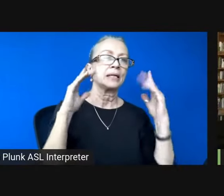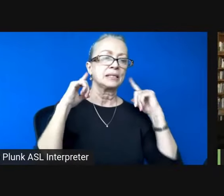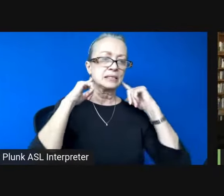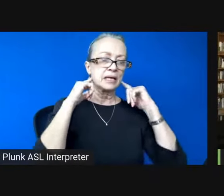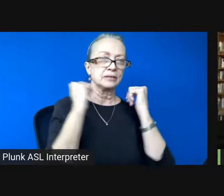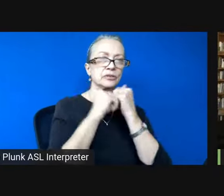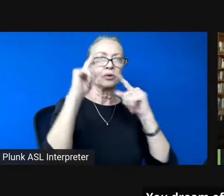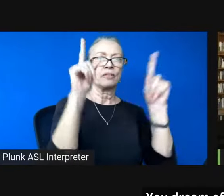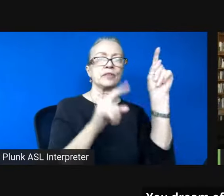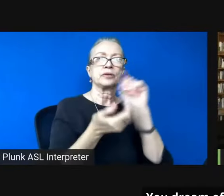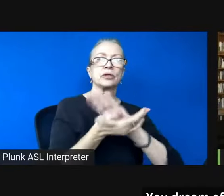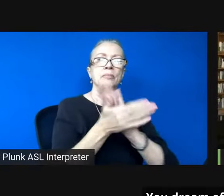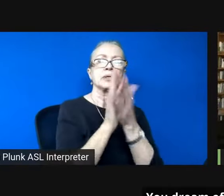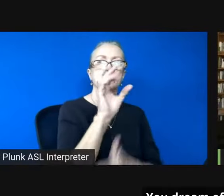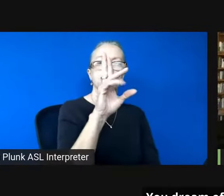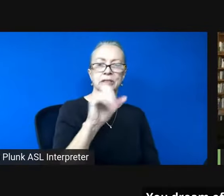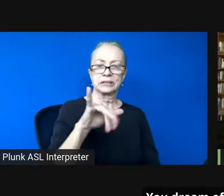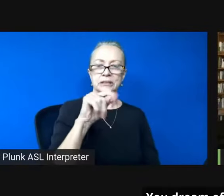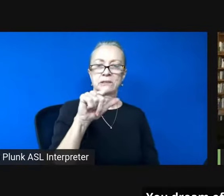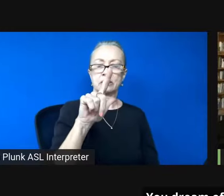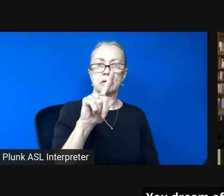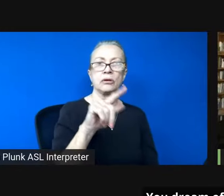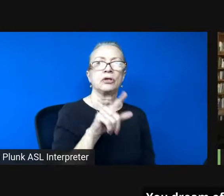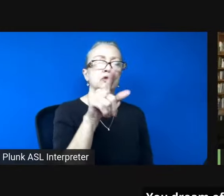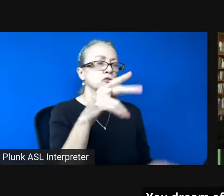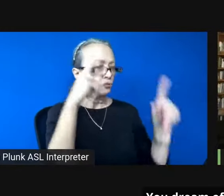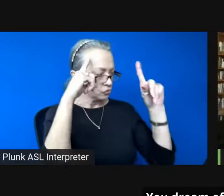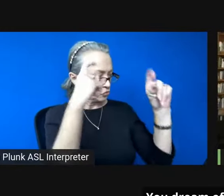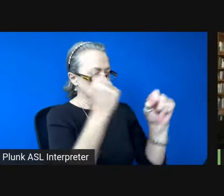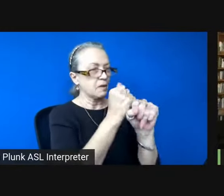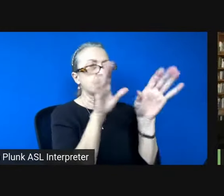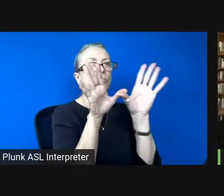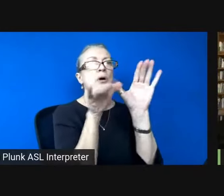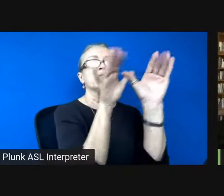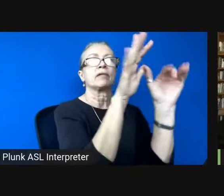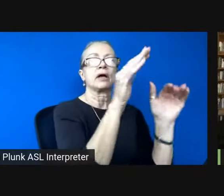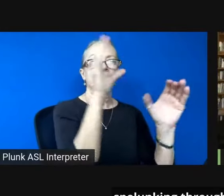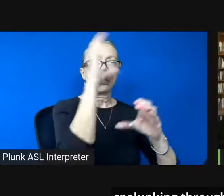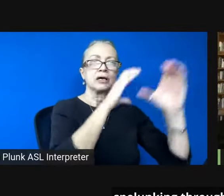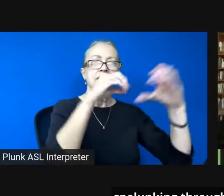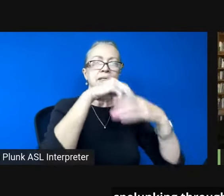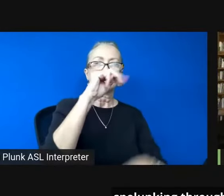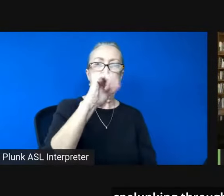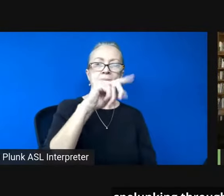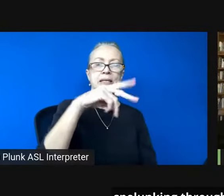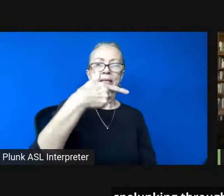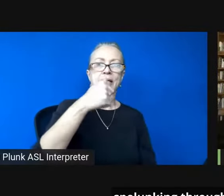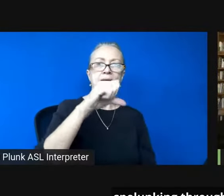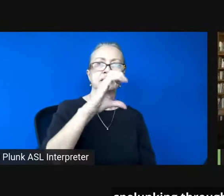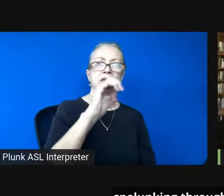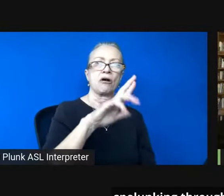you dream of butterfly hunting in madagascar spelunking through